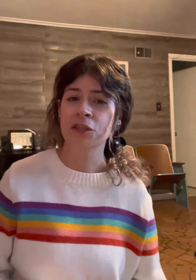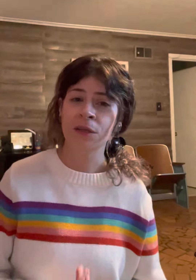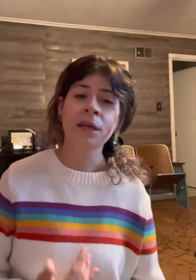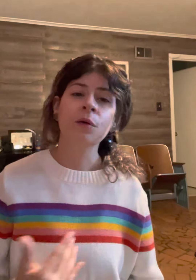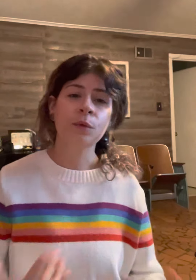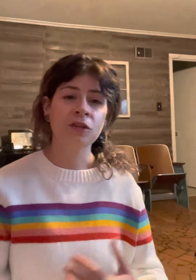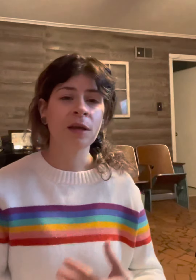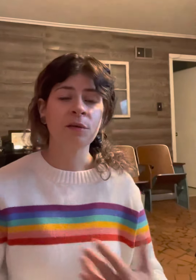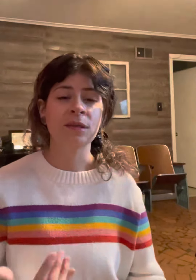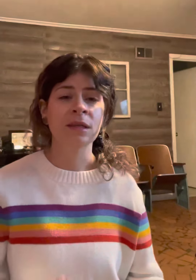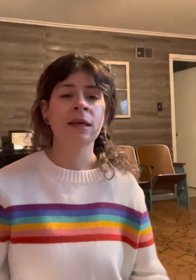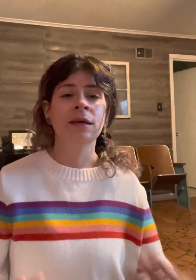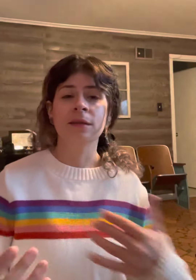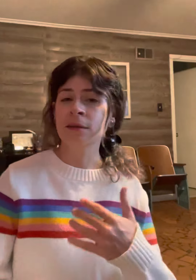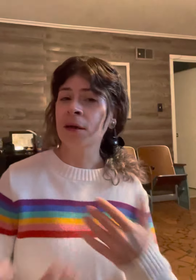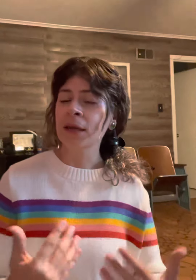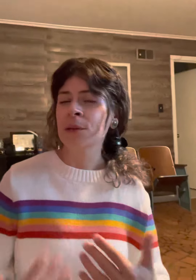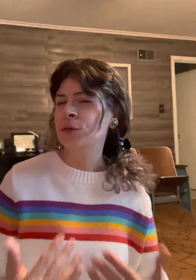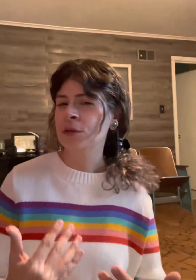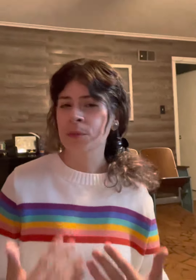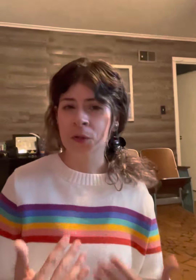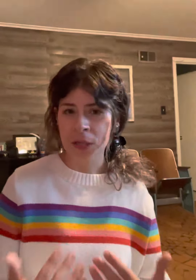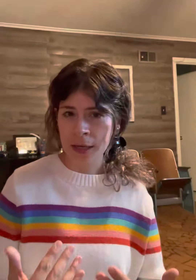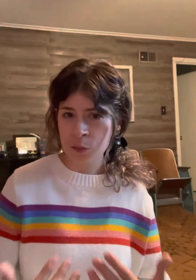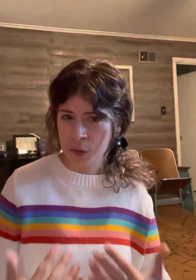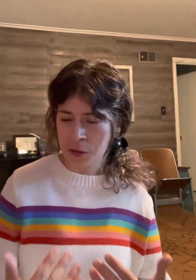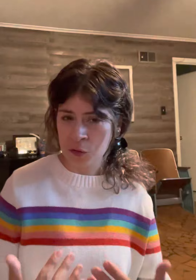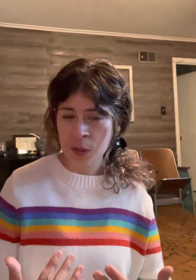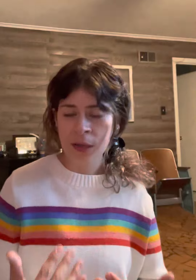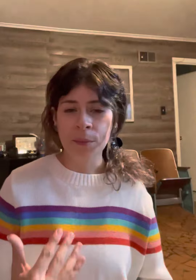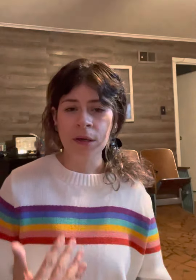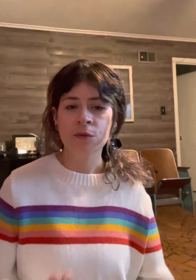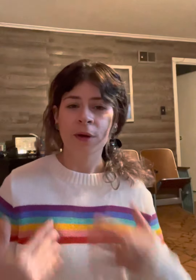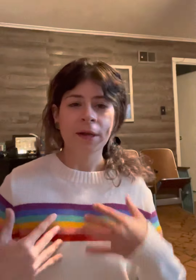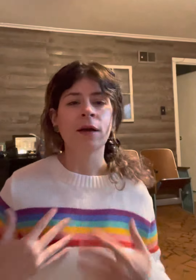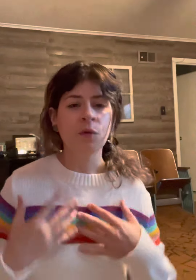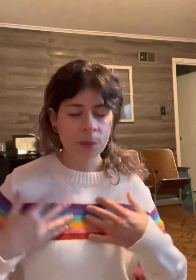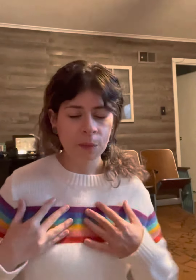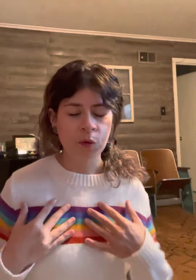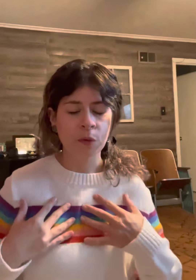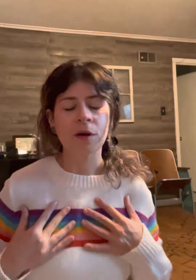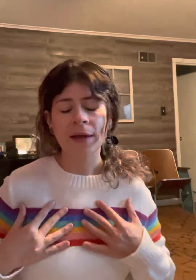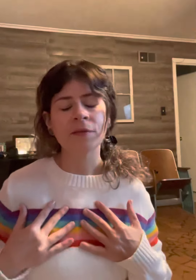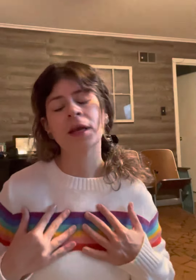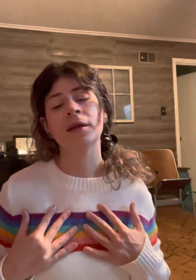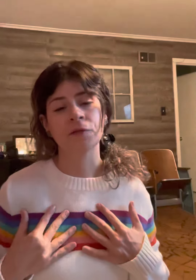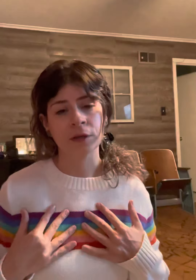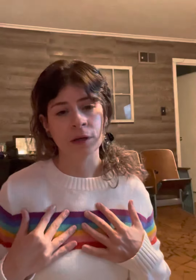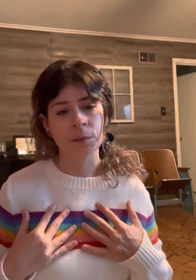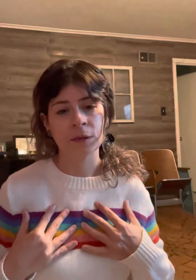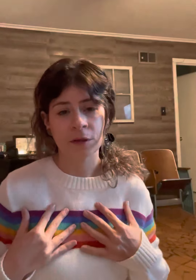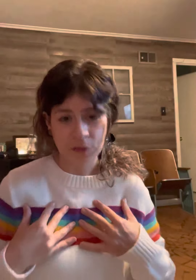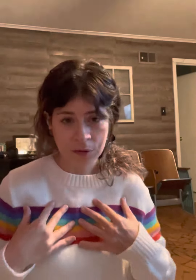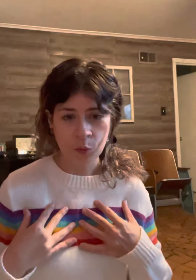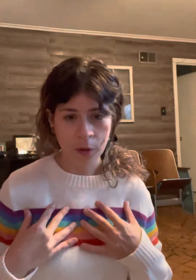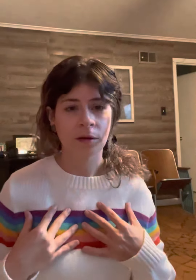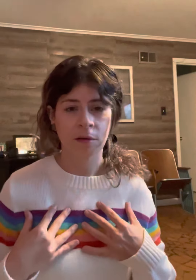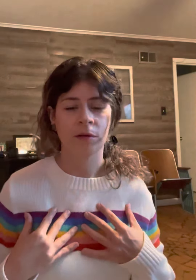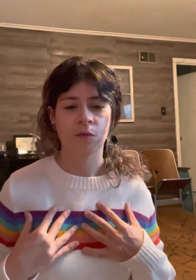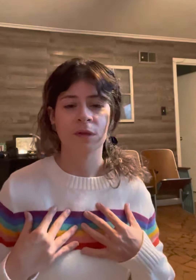and when a child is not able to communicate with you because right now, remember, we're advocating for them. They're still working on their voice,